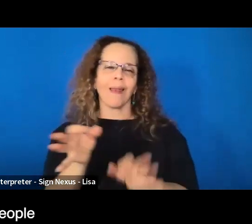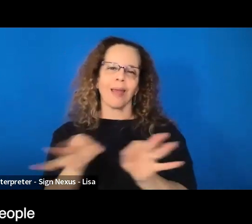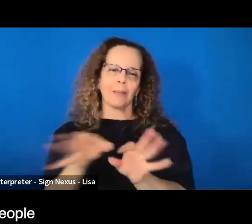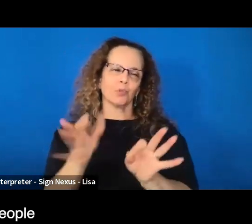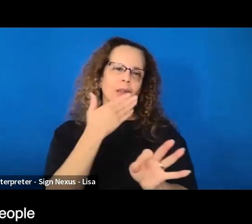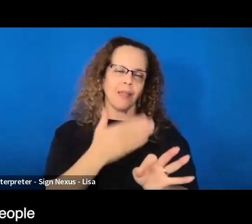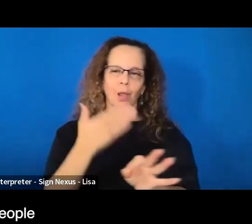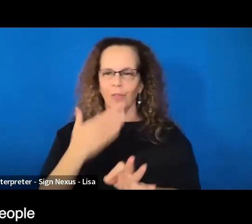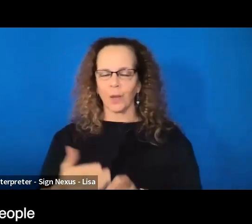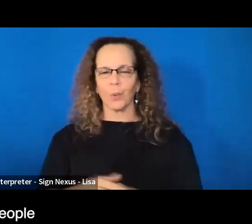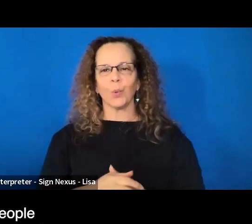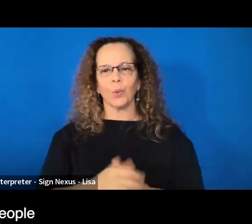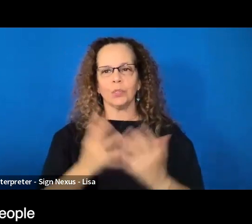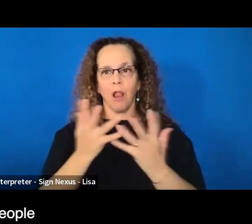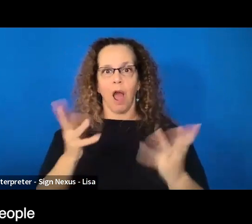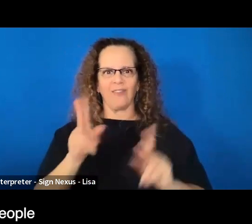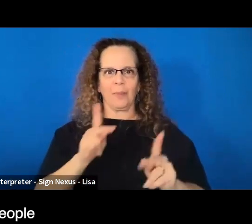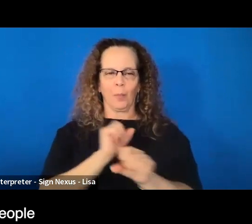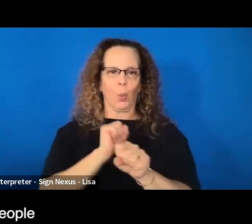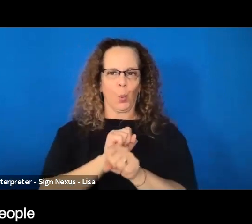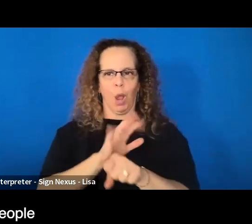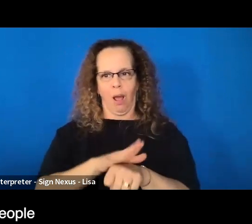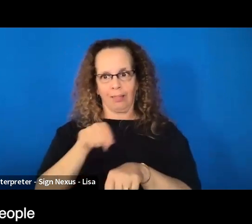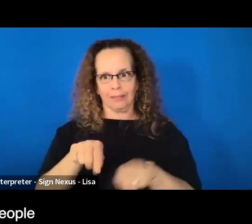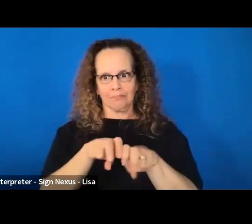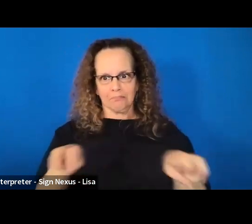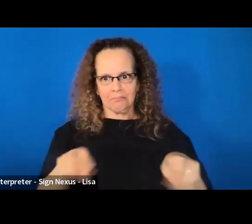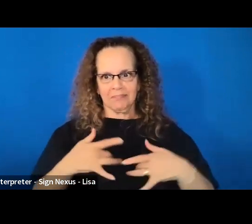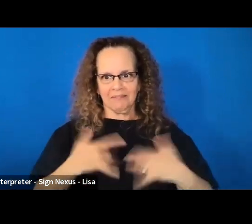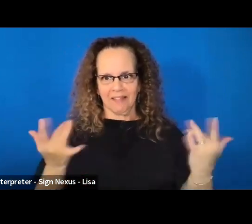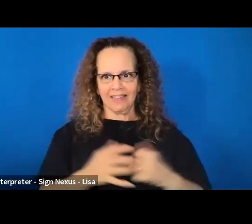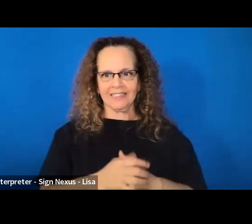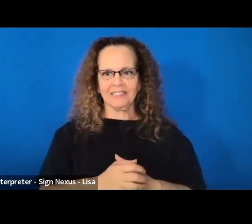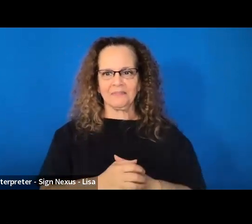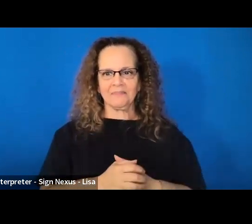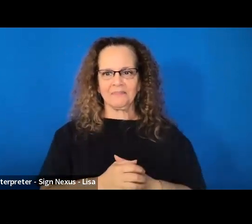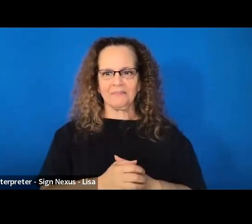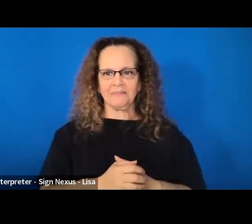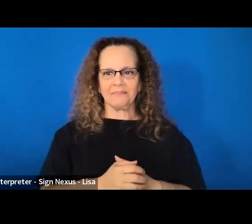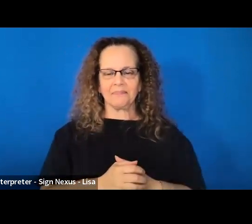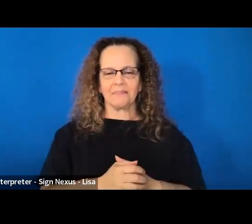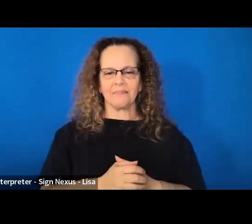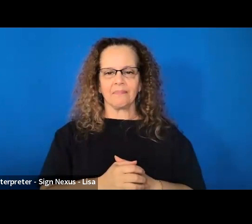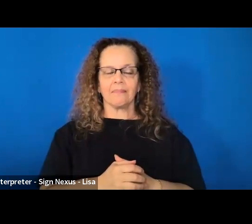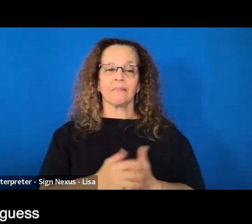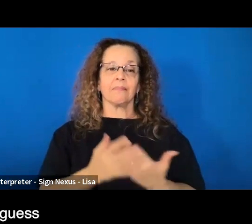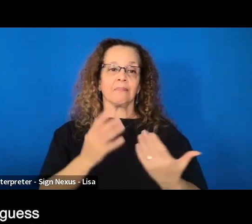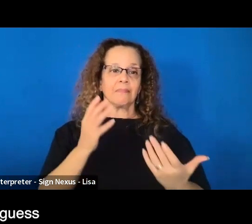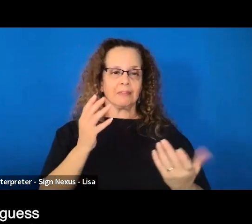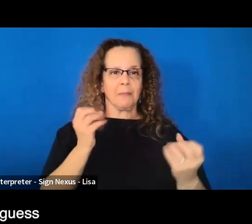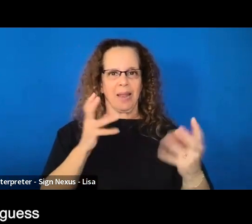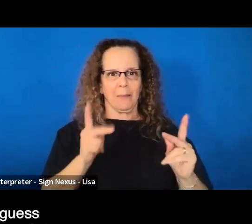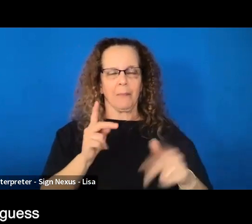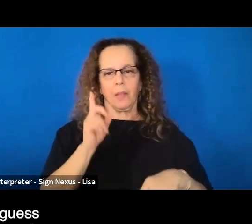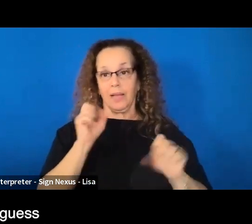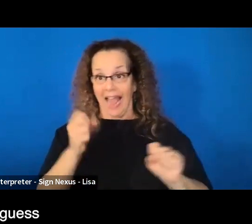There's a lot of people working on this broadcast, both visible and invisible, and I just